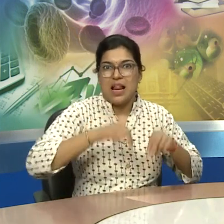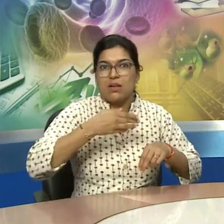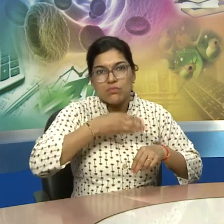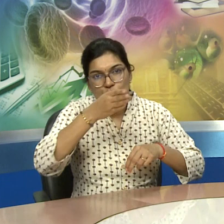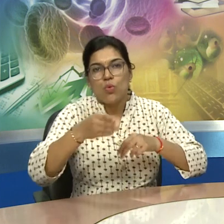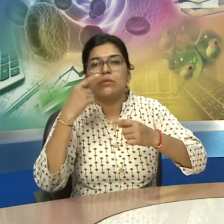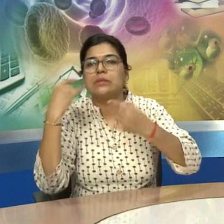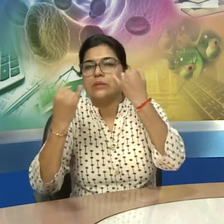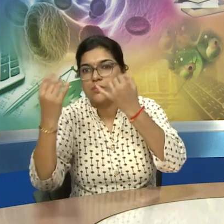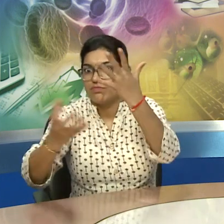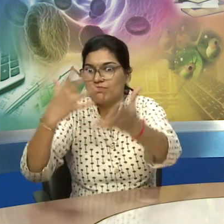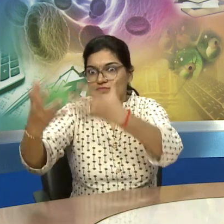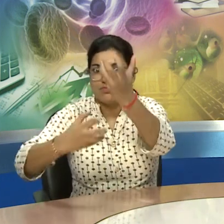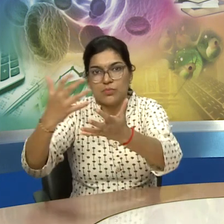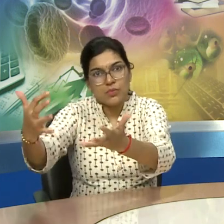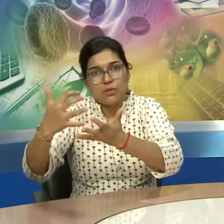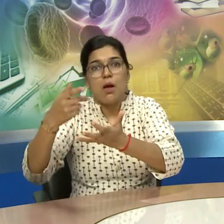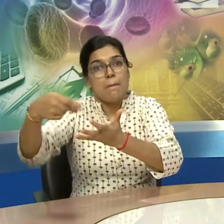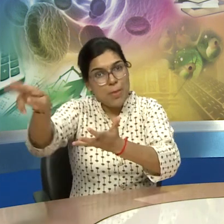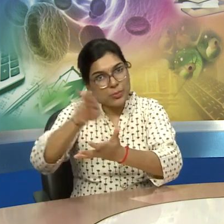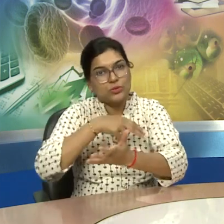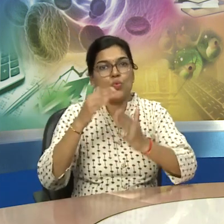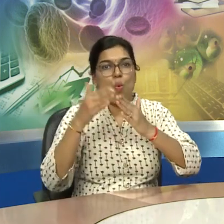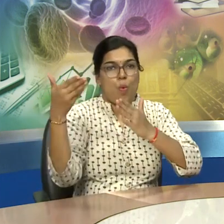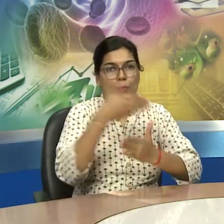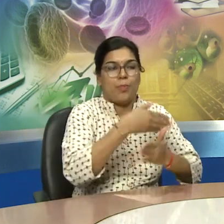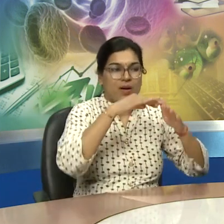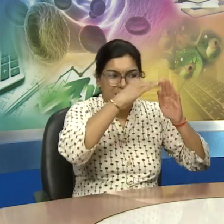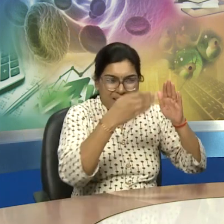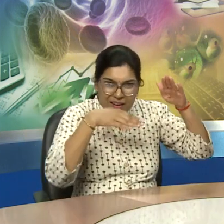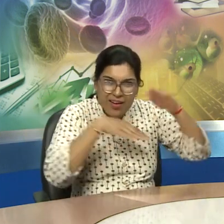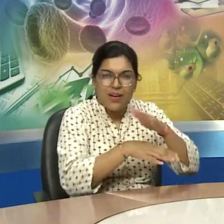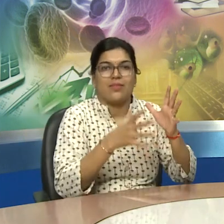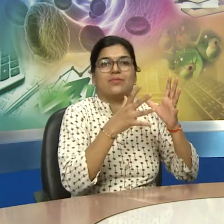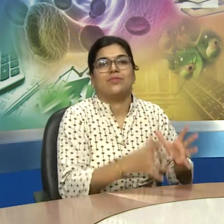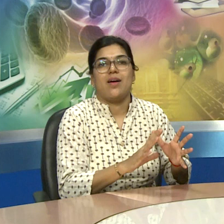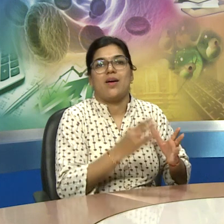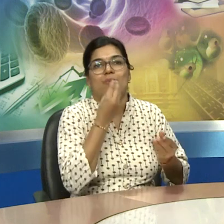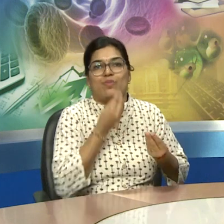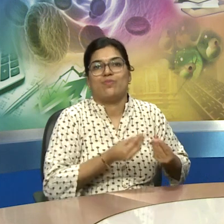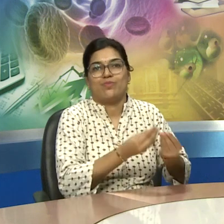returned to the caves at sunset to save themselves from the attack of wild animals